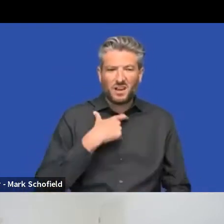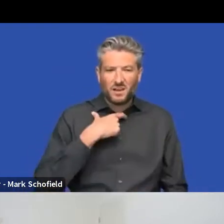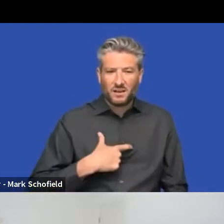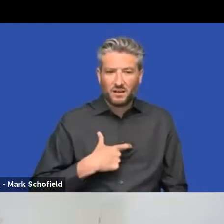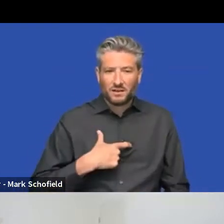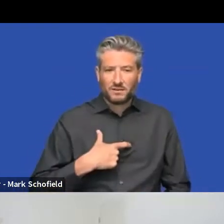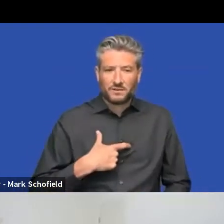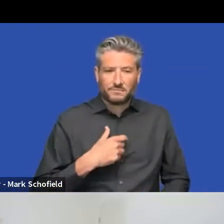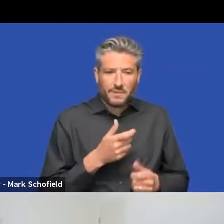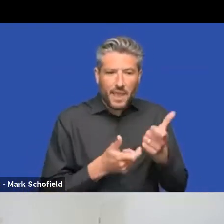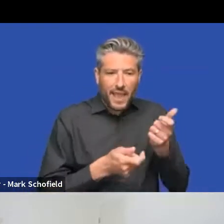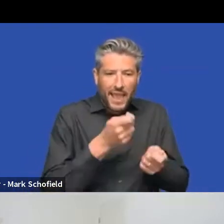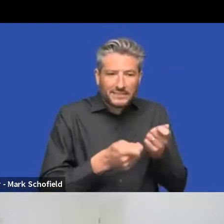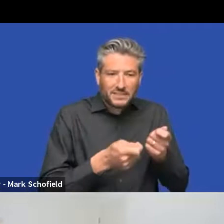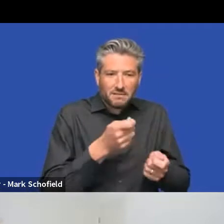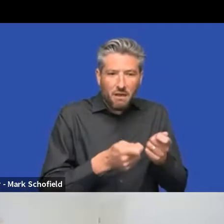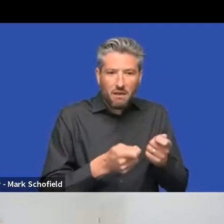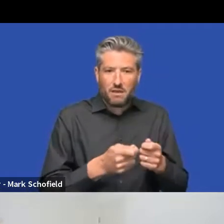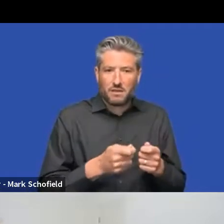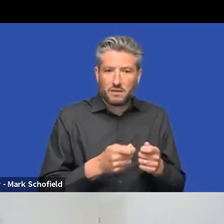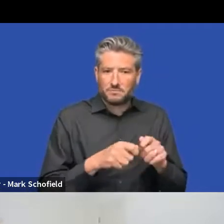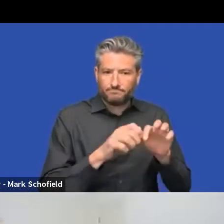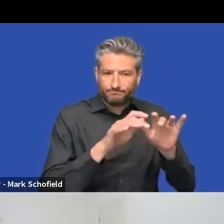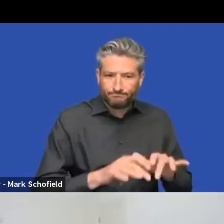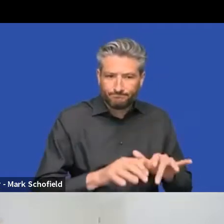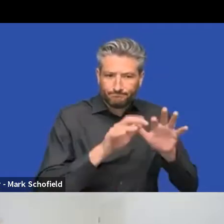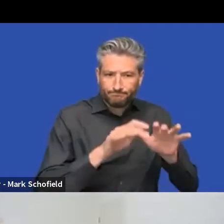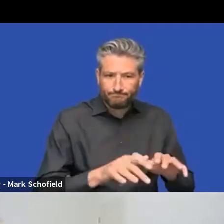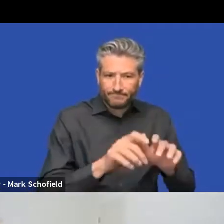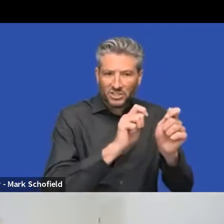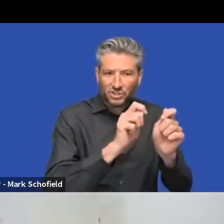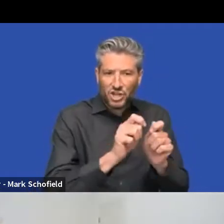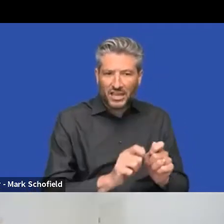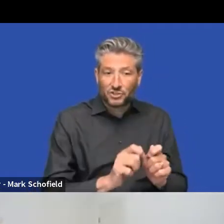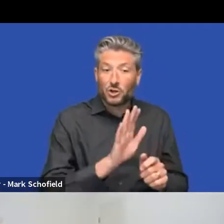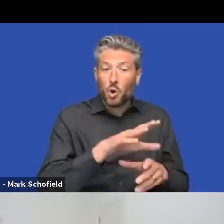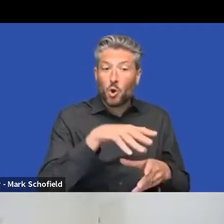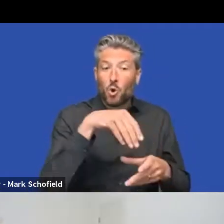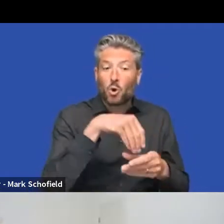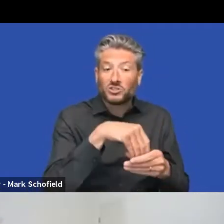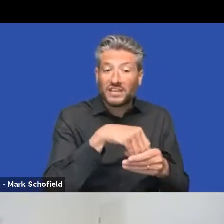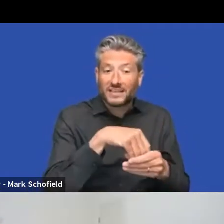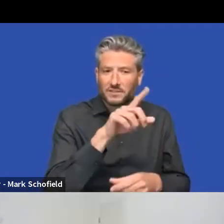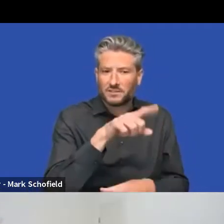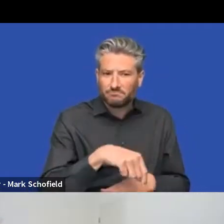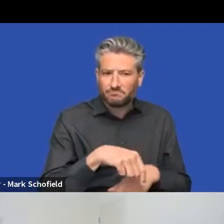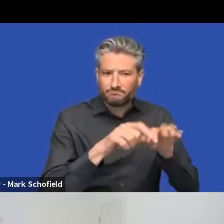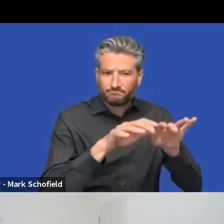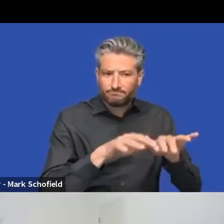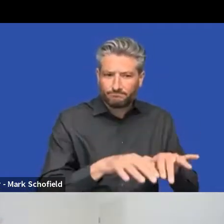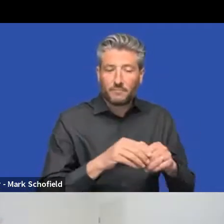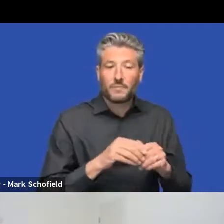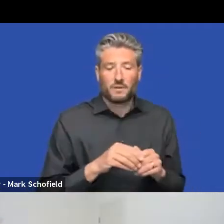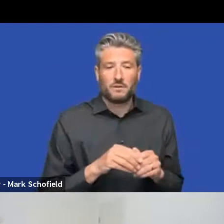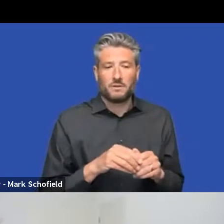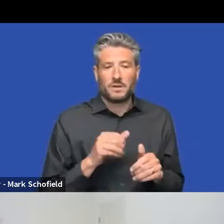changes content. Uh, and, uh, and where developers design models and, uh, does stuff, I guess.